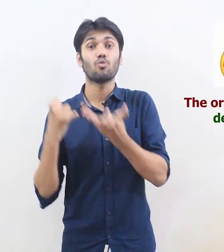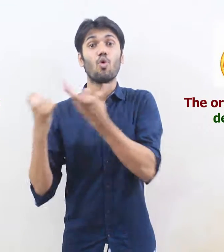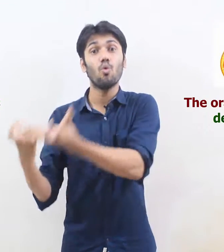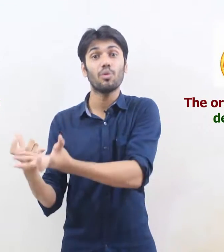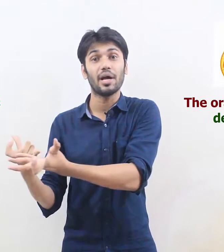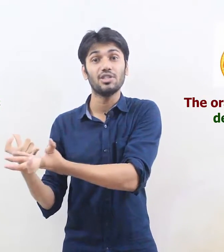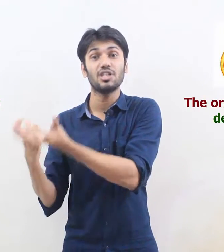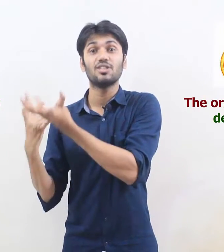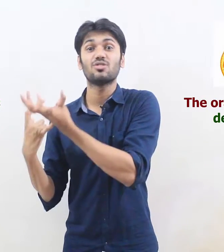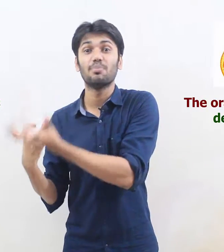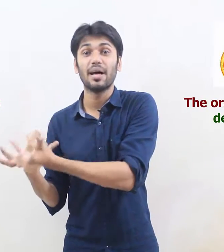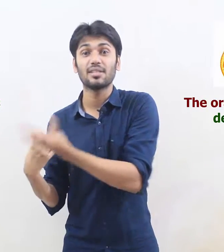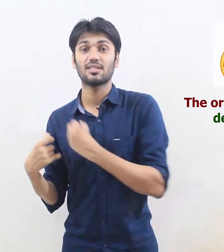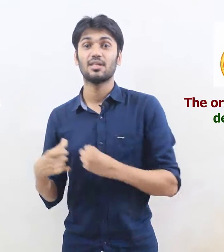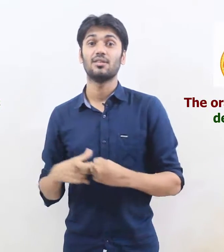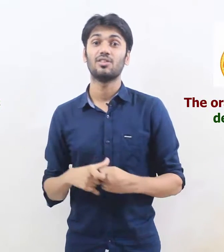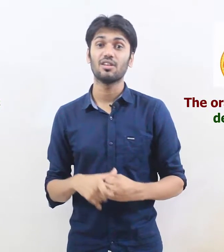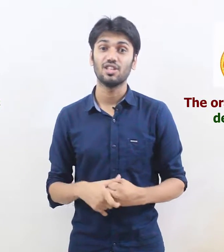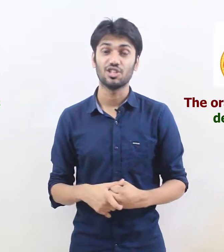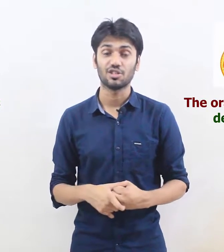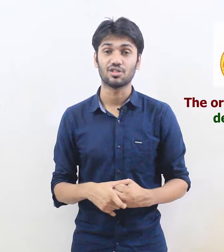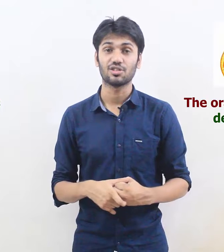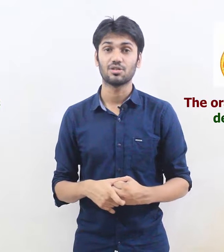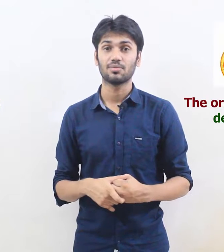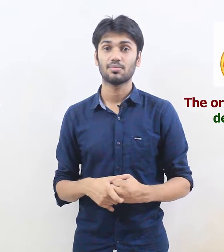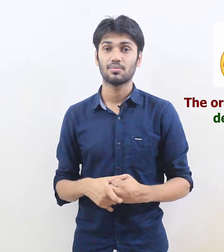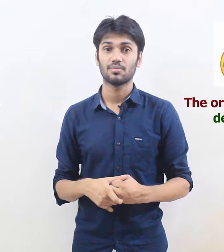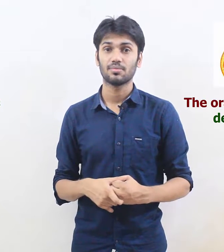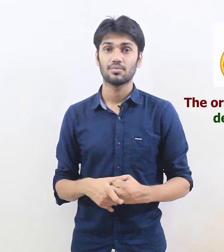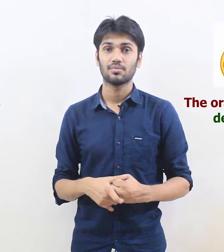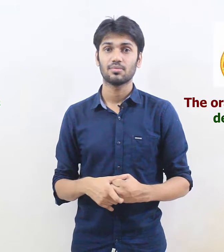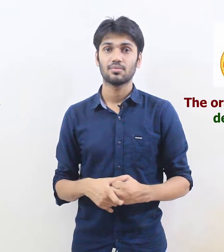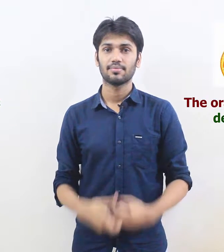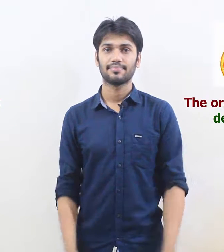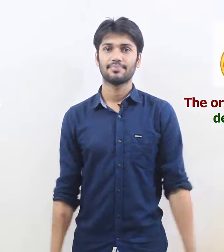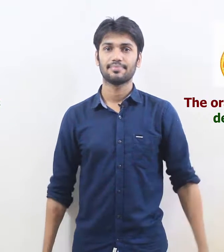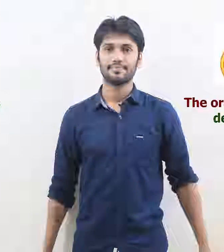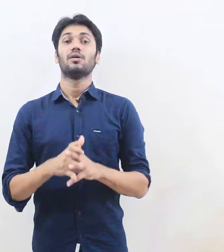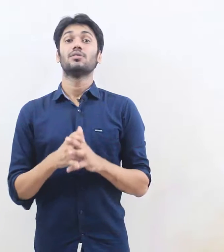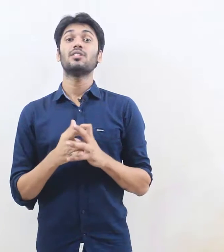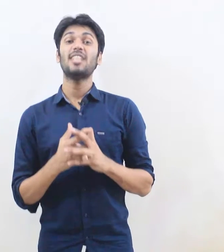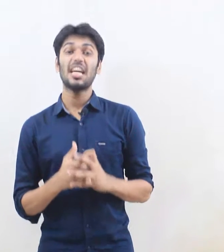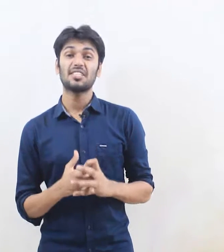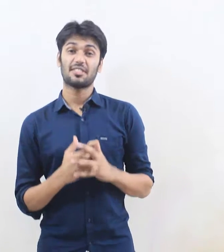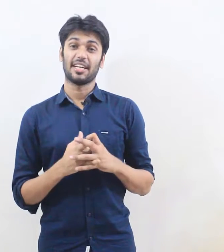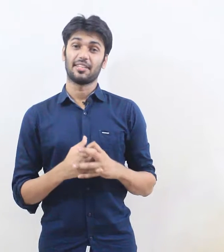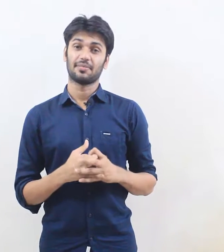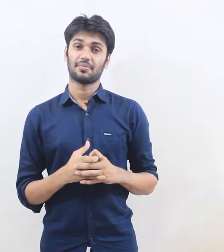orange smells delicious the next thing